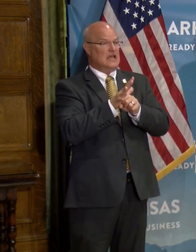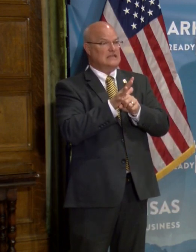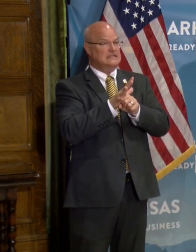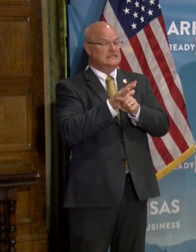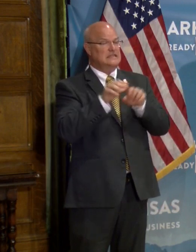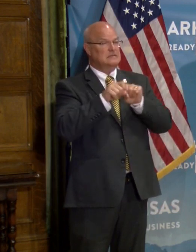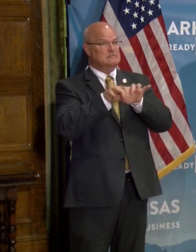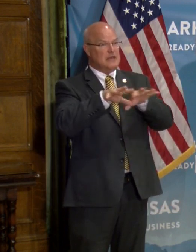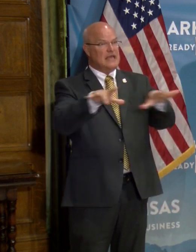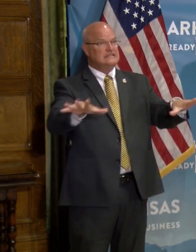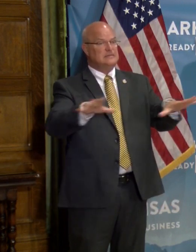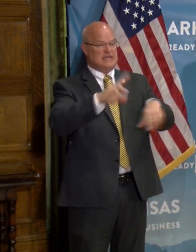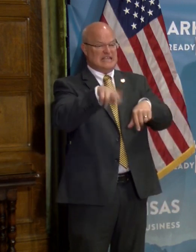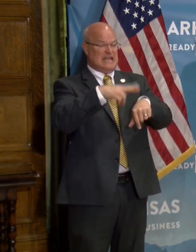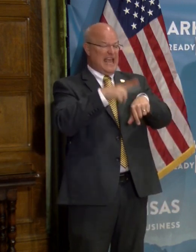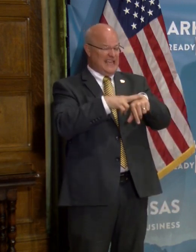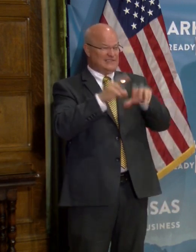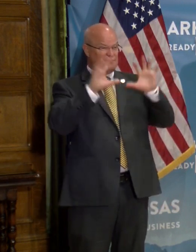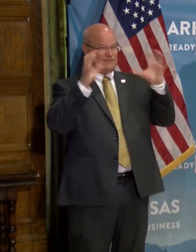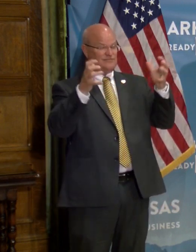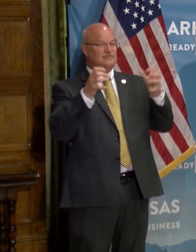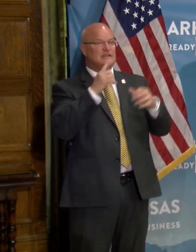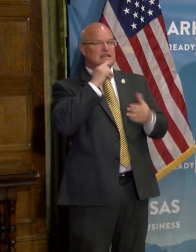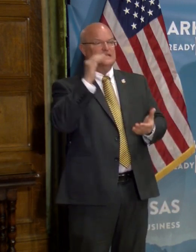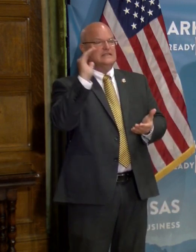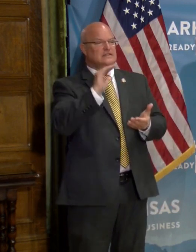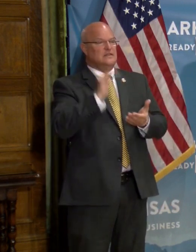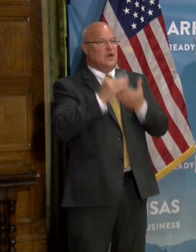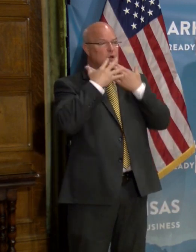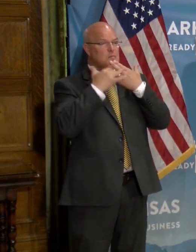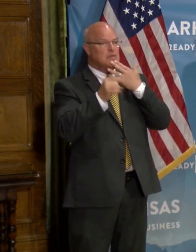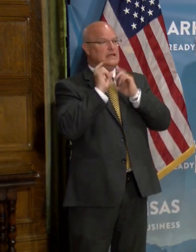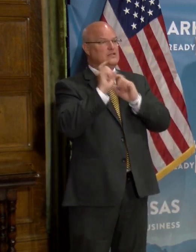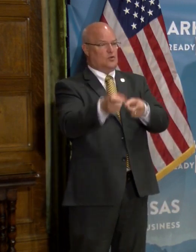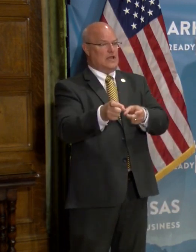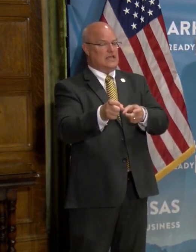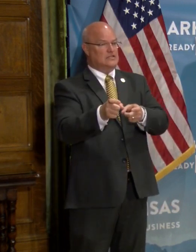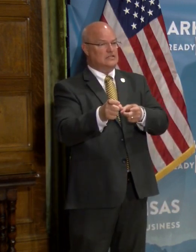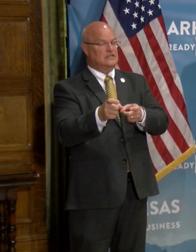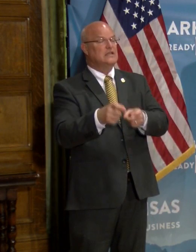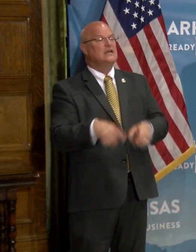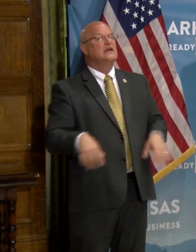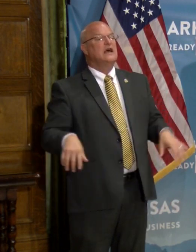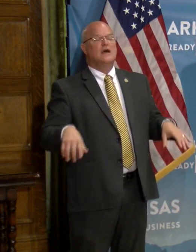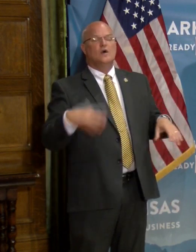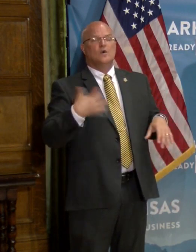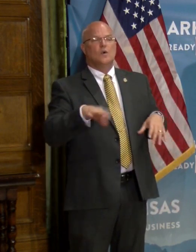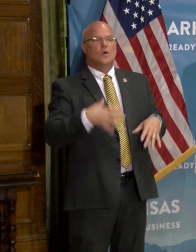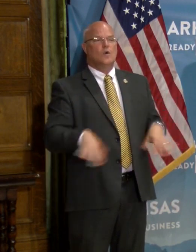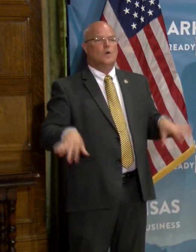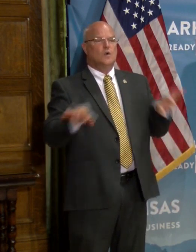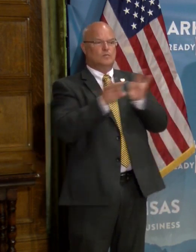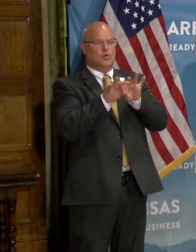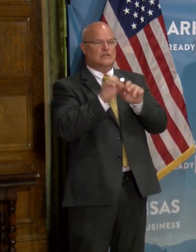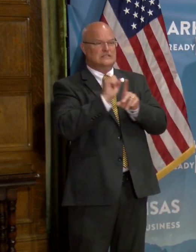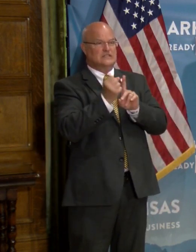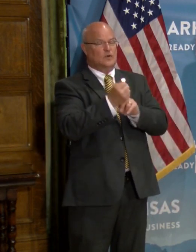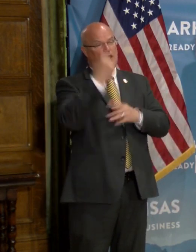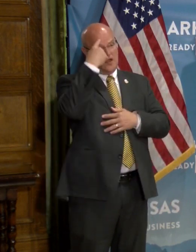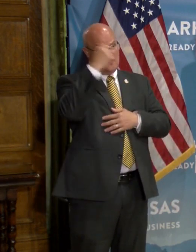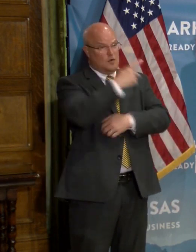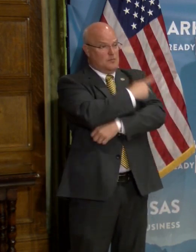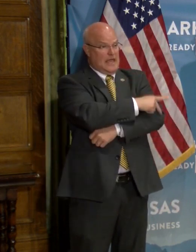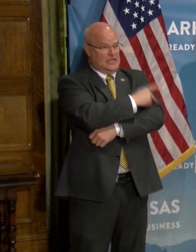pandemic, uh, is the decrease in blood donations, and it's created a critical situation for